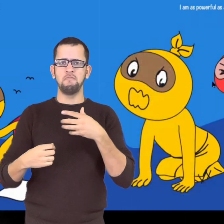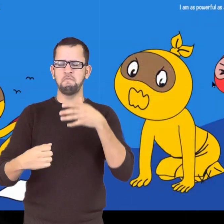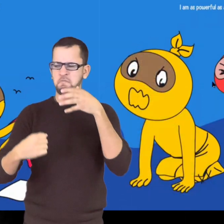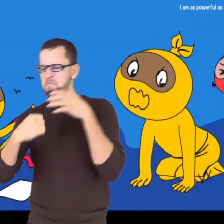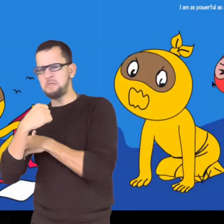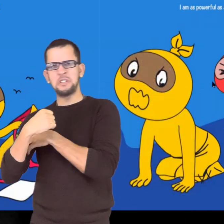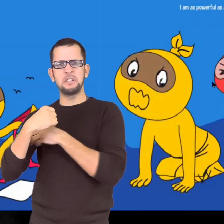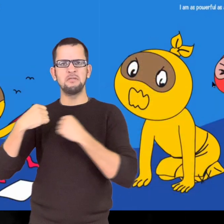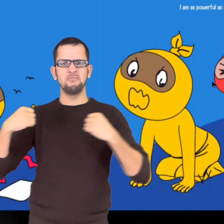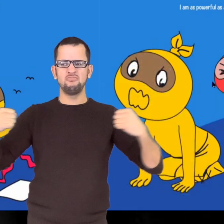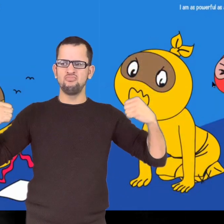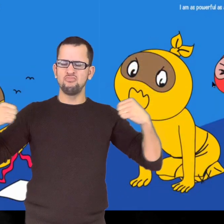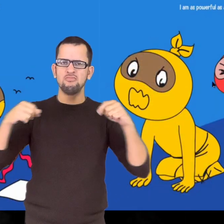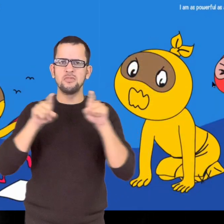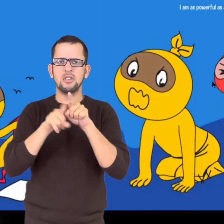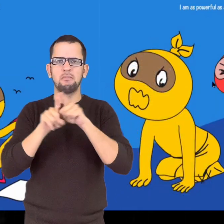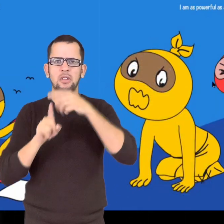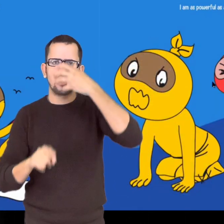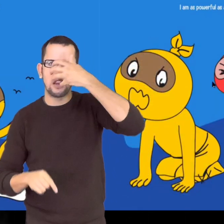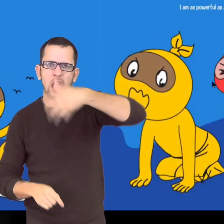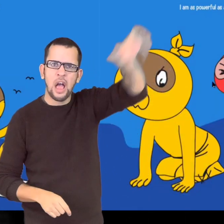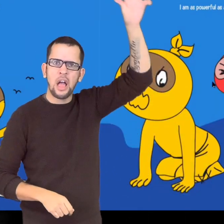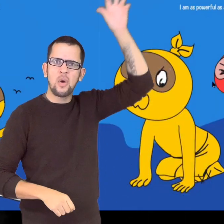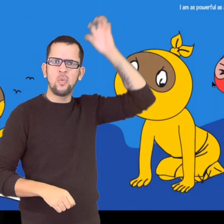I am as powerful as a lion.